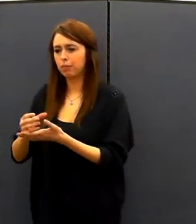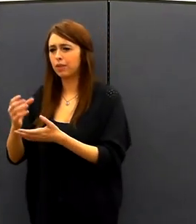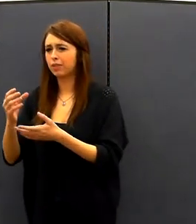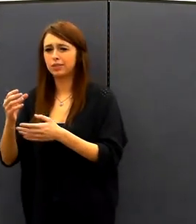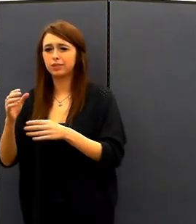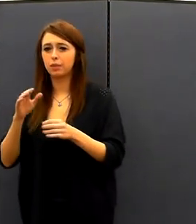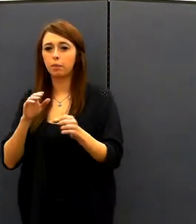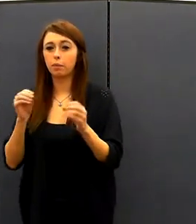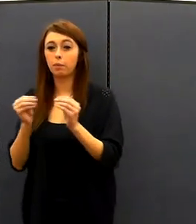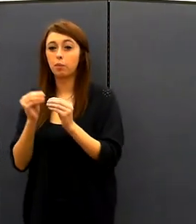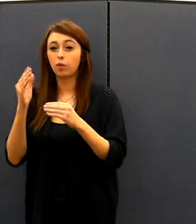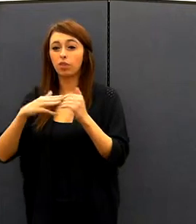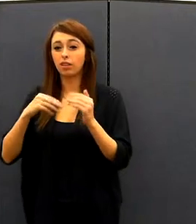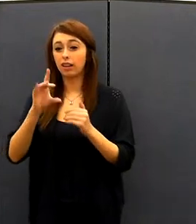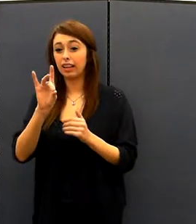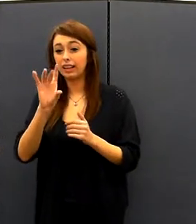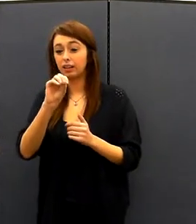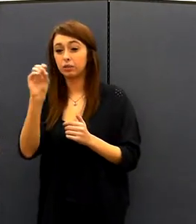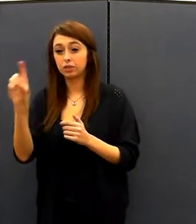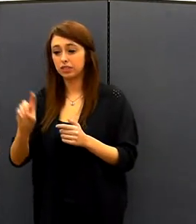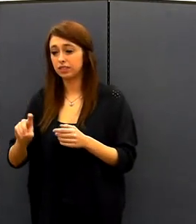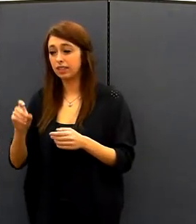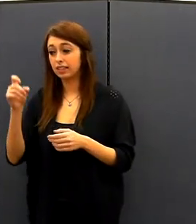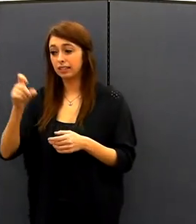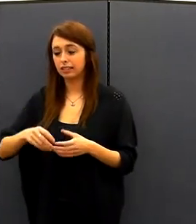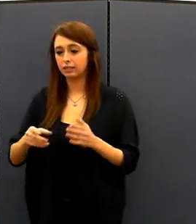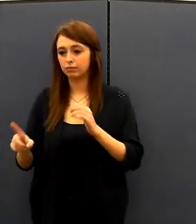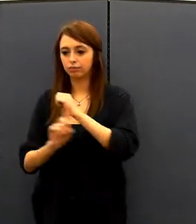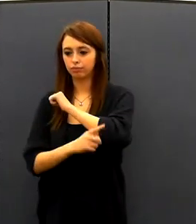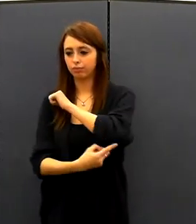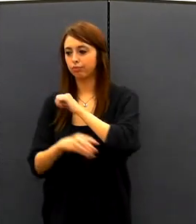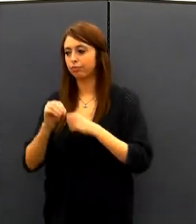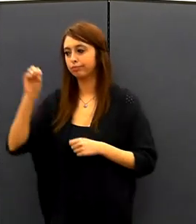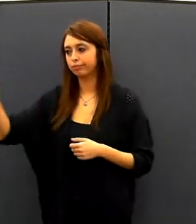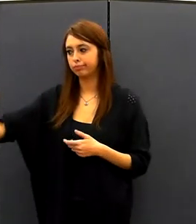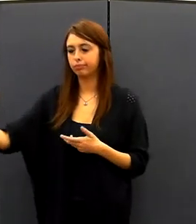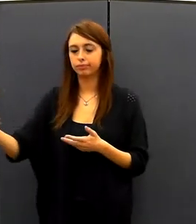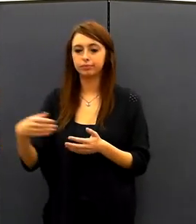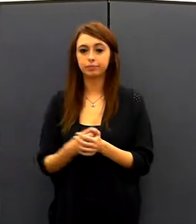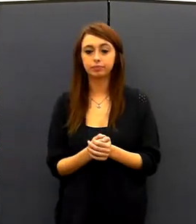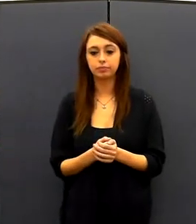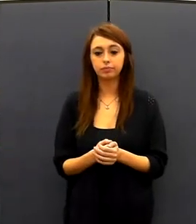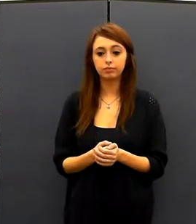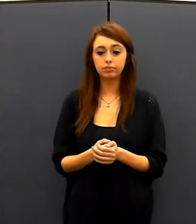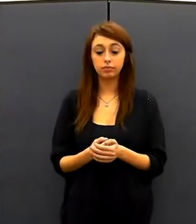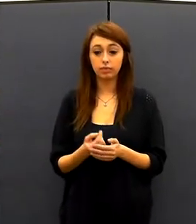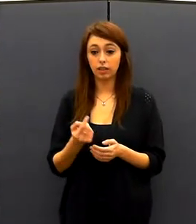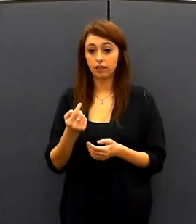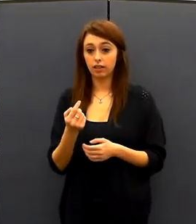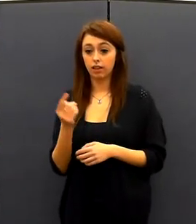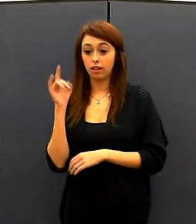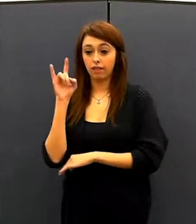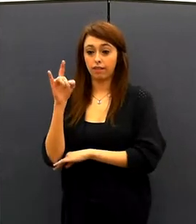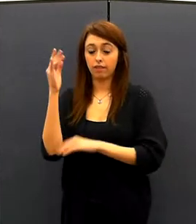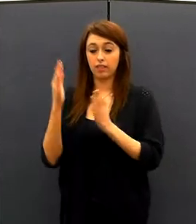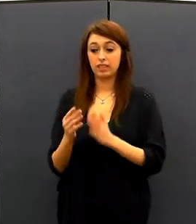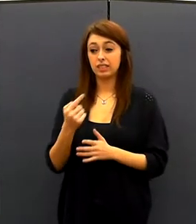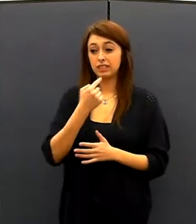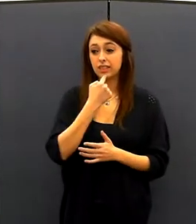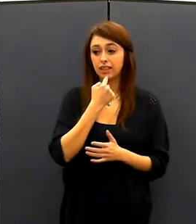by first. I don't know what that is. So they explained to what it is. You have to wait until a seat is available on the next flight going to